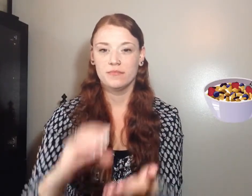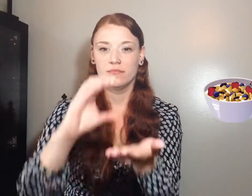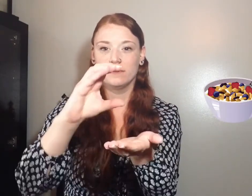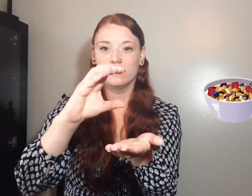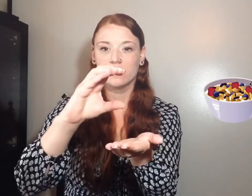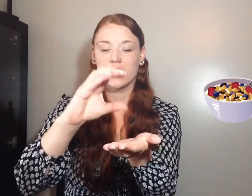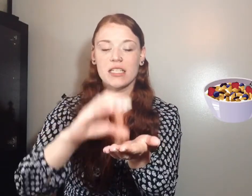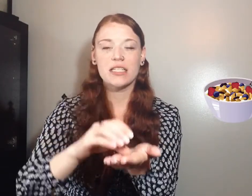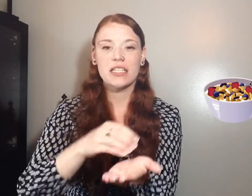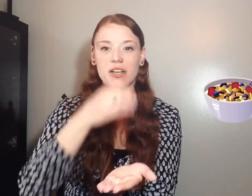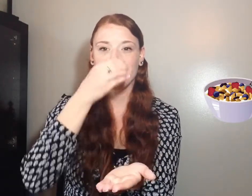Cereal.